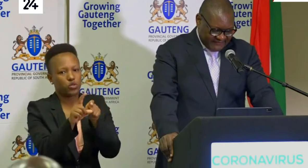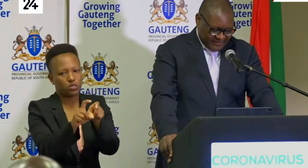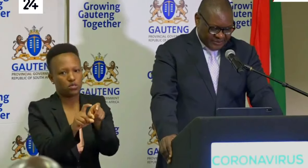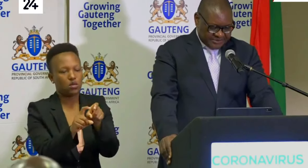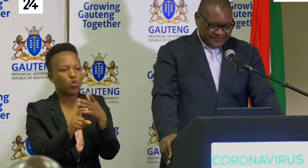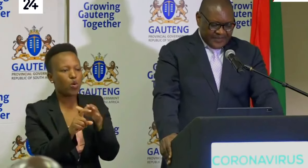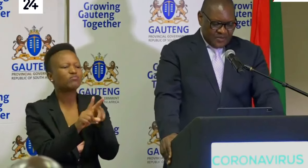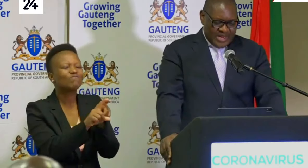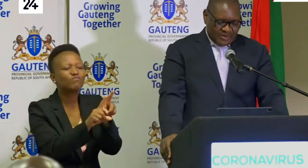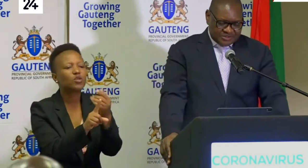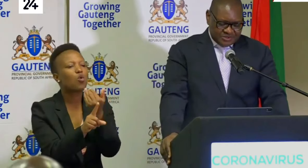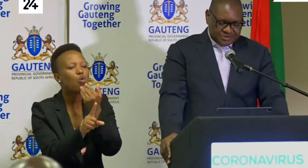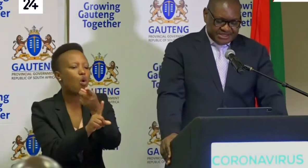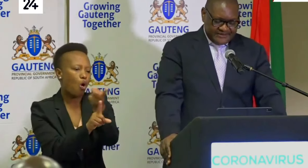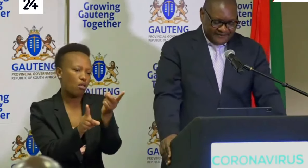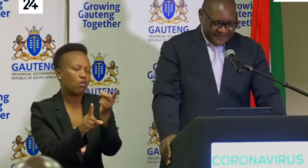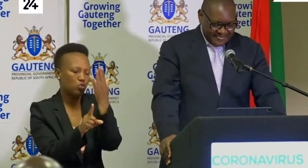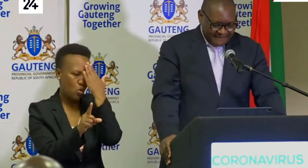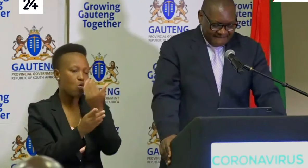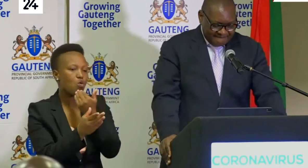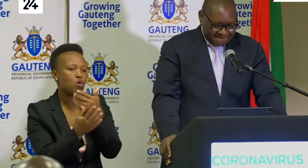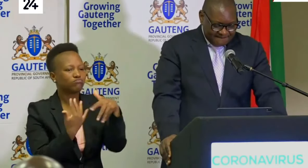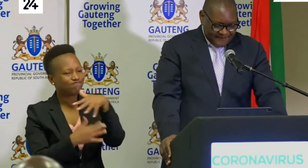traced everybody. We are also using,